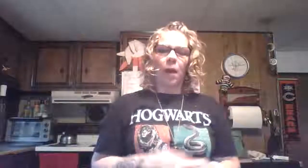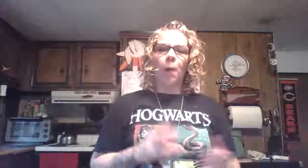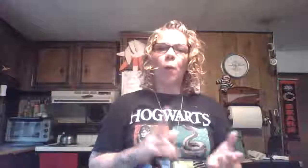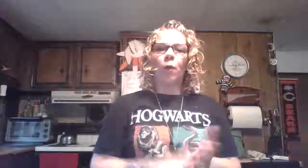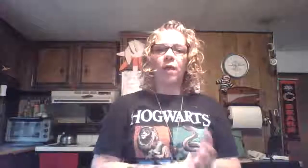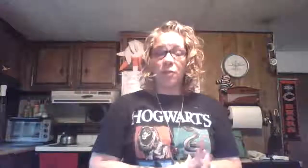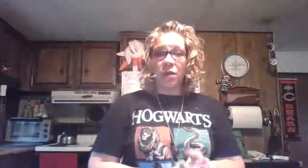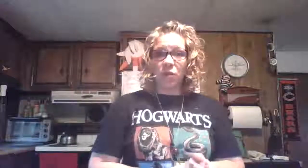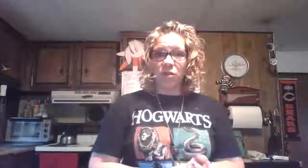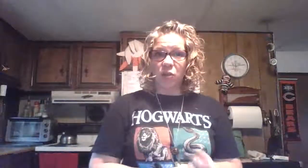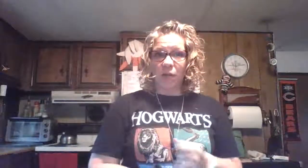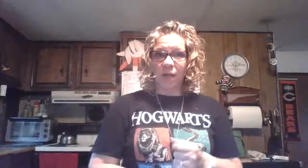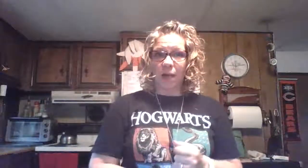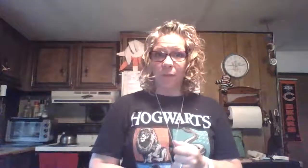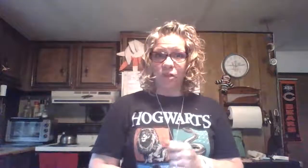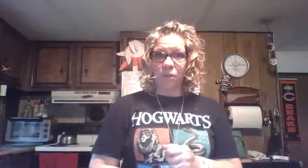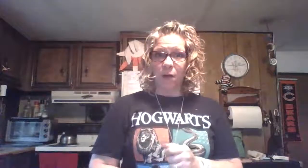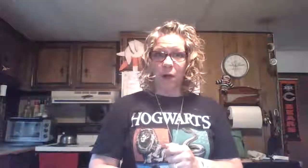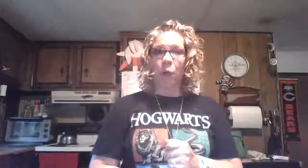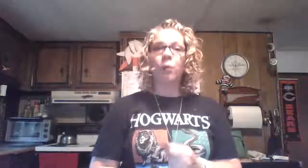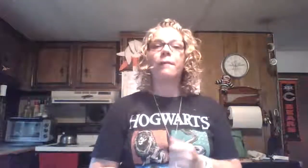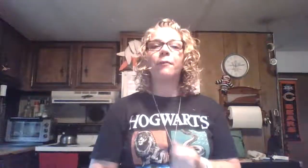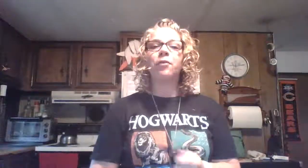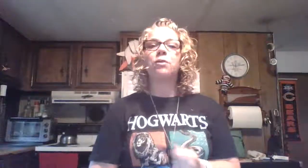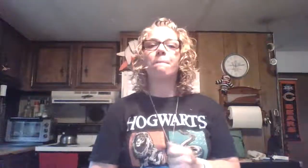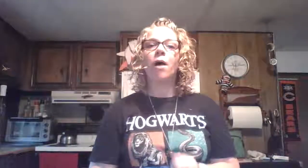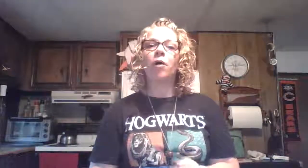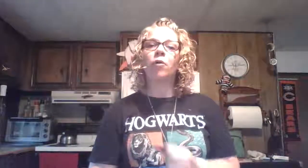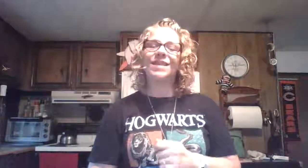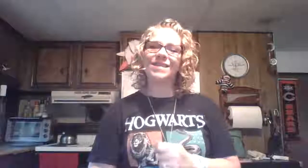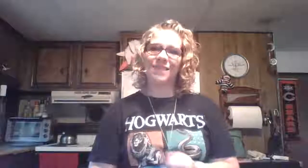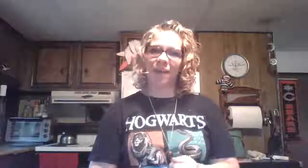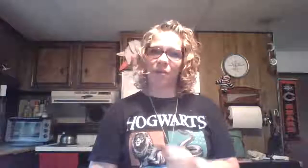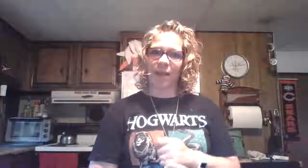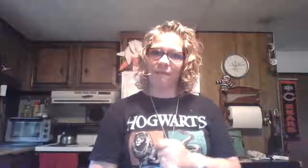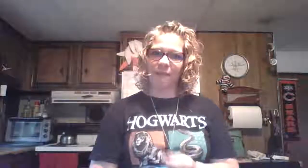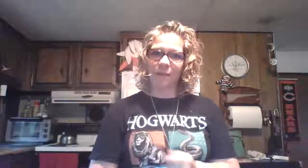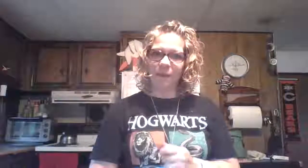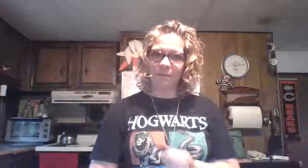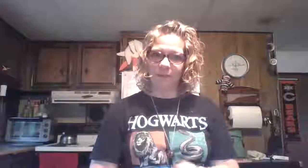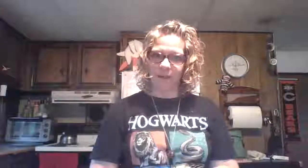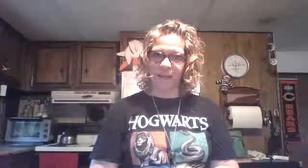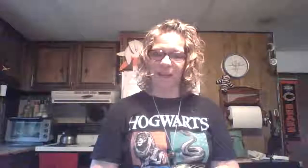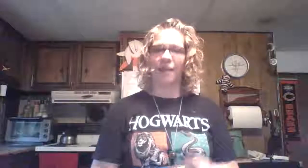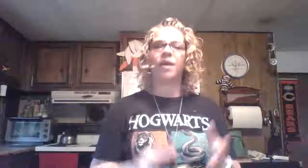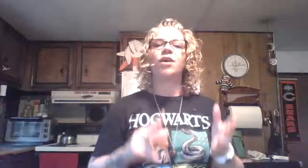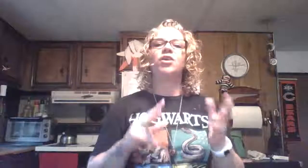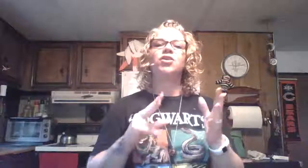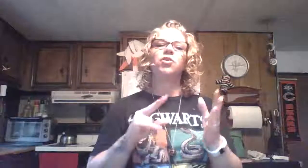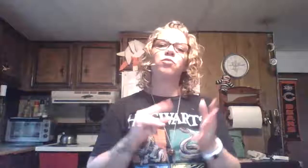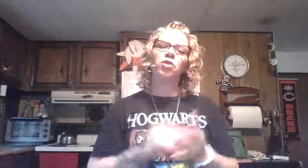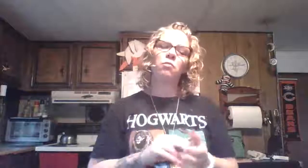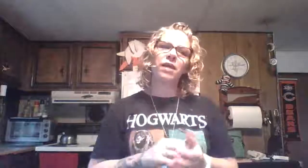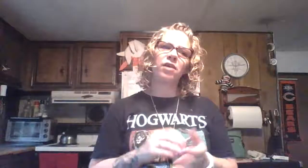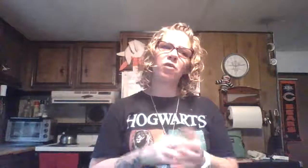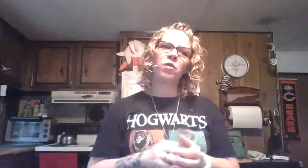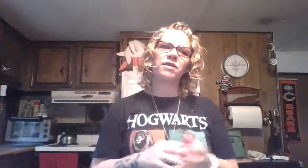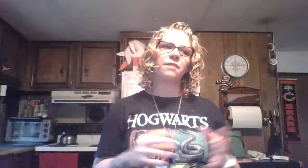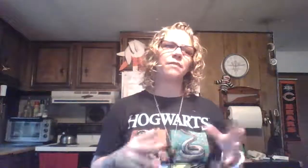What three goals do you want to accomplish tomorrow? Remember, tomorrow is Saturday. Family fun day. So don't make your goals something